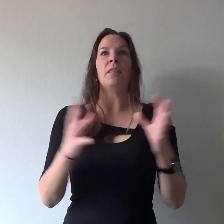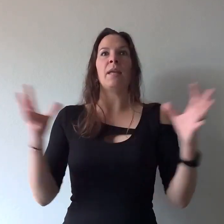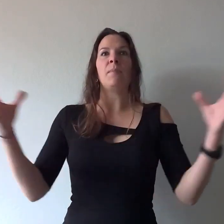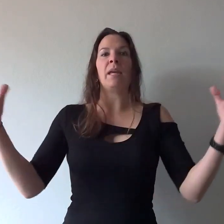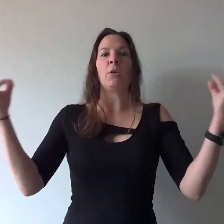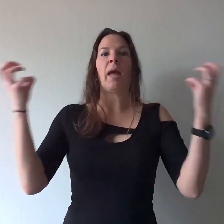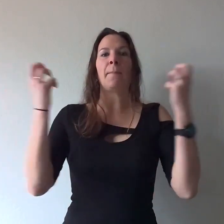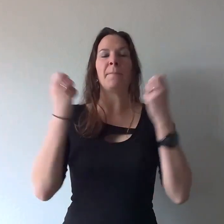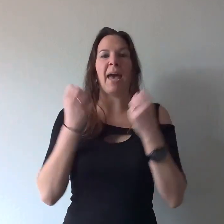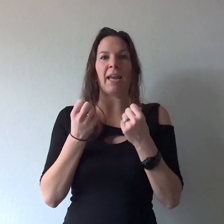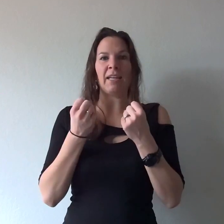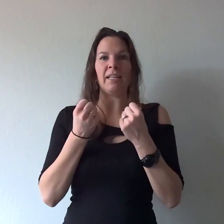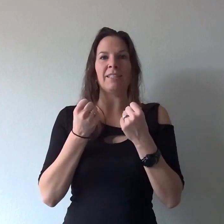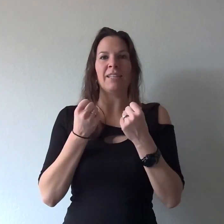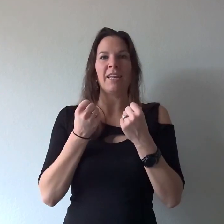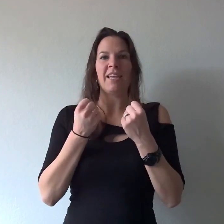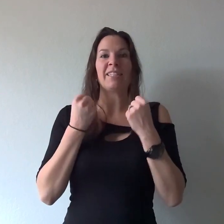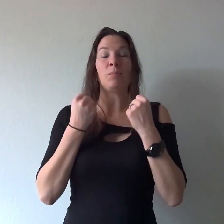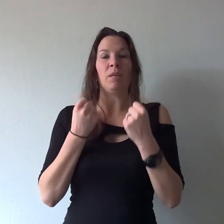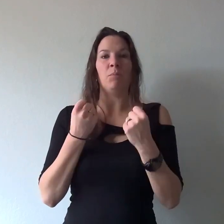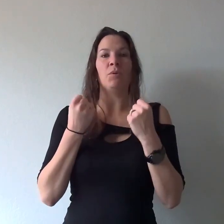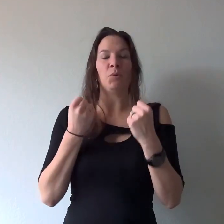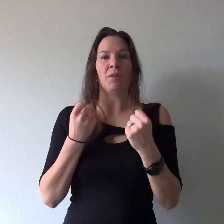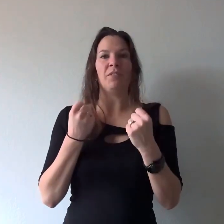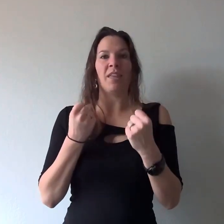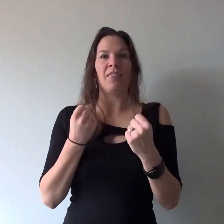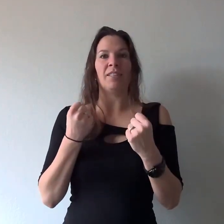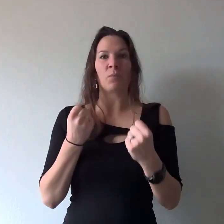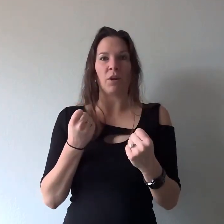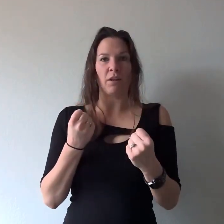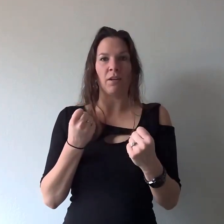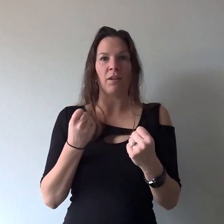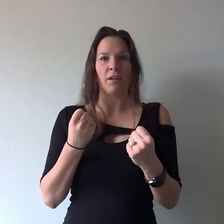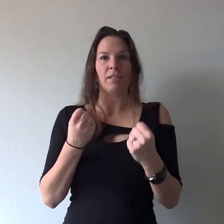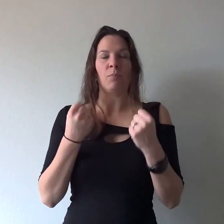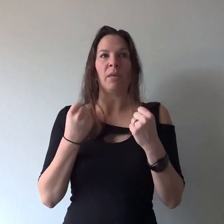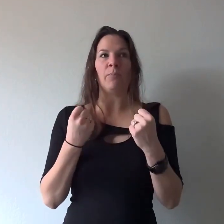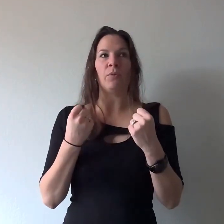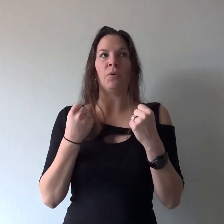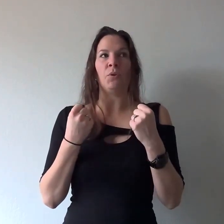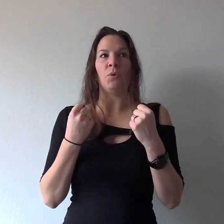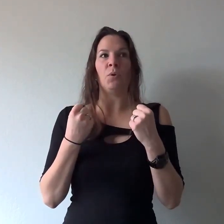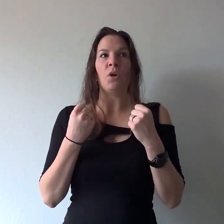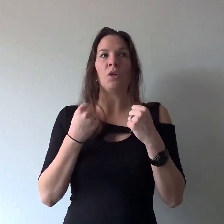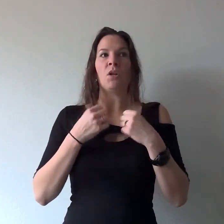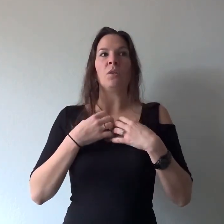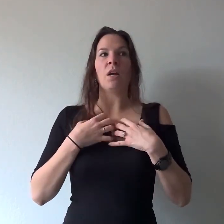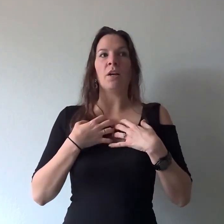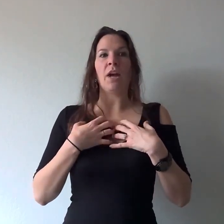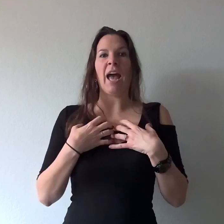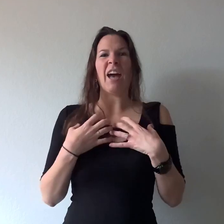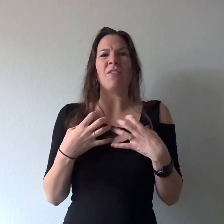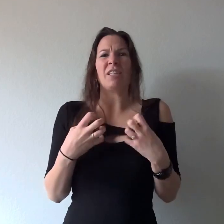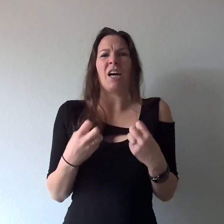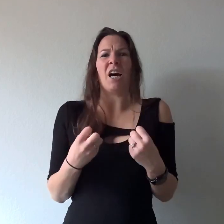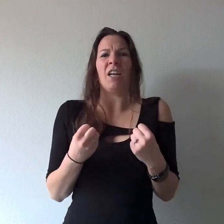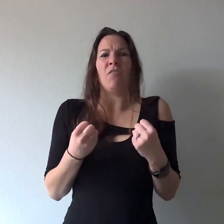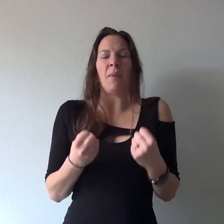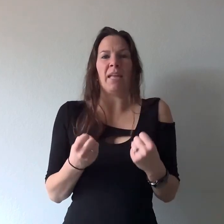then make you a magnet to people who have done this work to people who no longer have a ton of pent